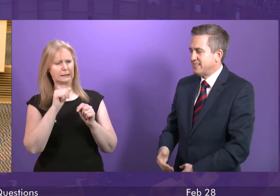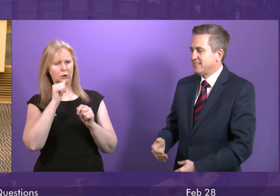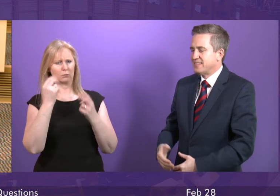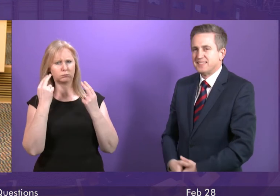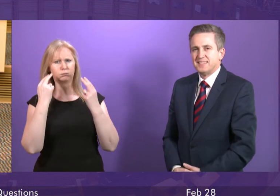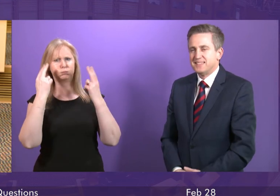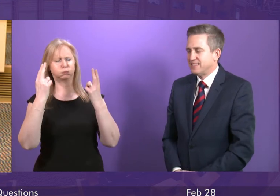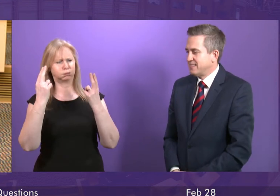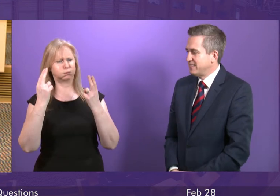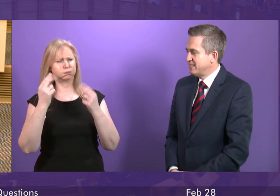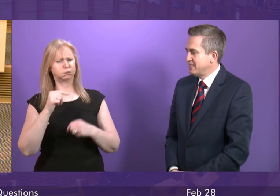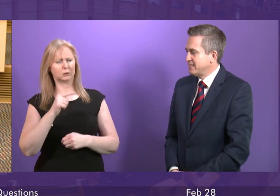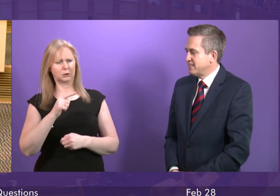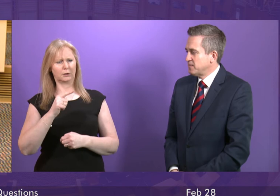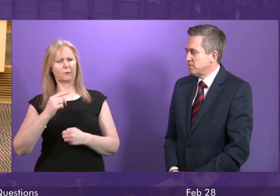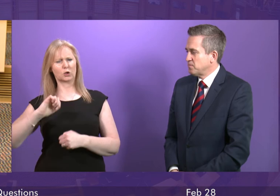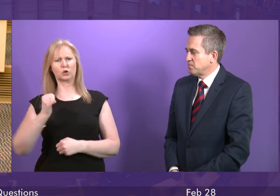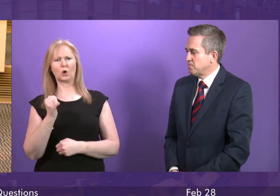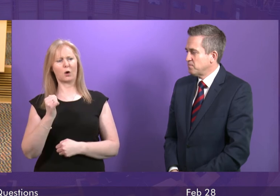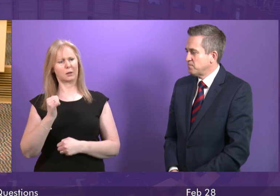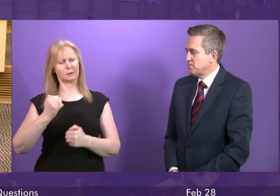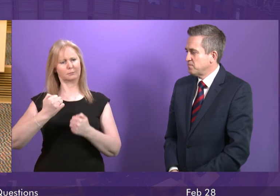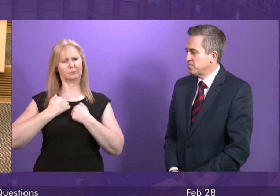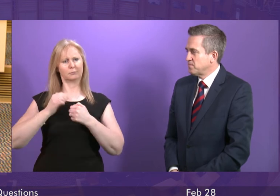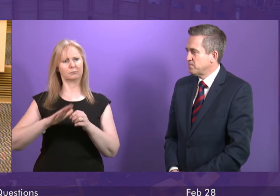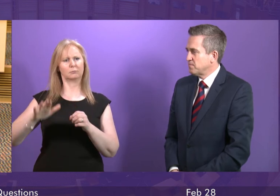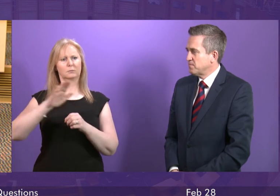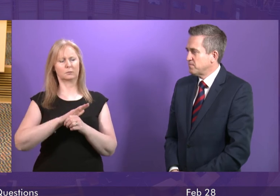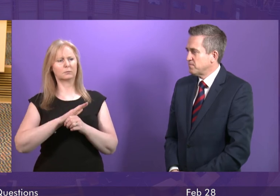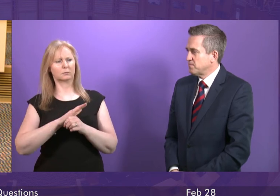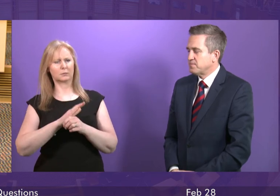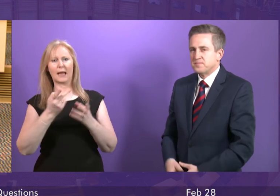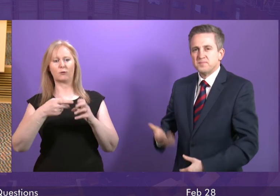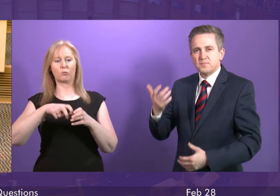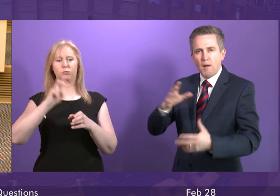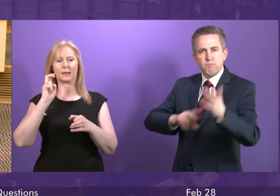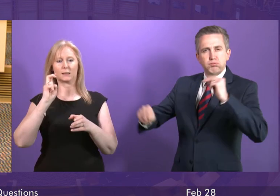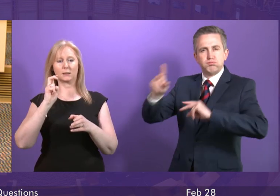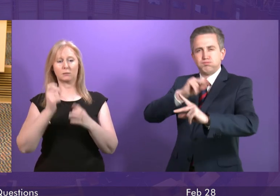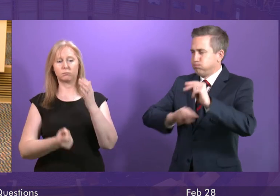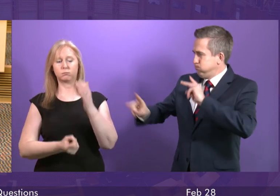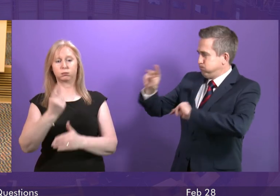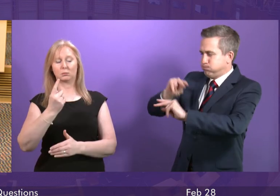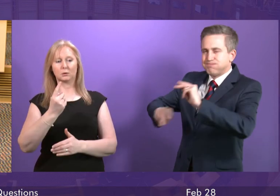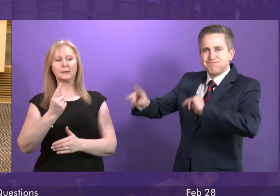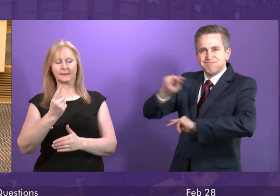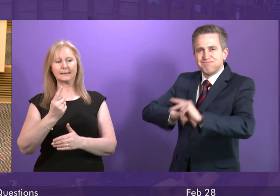certainly are not now standing up for Scotland's interest. And if that Brexit catastrophe hits, then every single one of them will bear the responsibility.